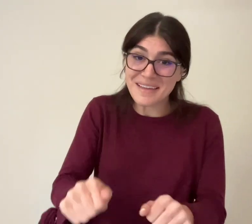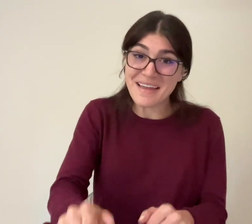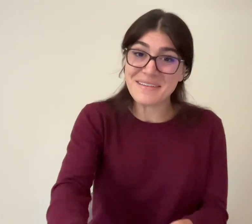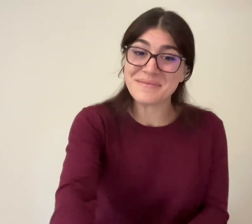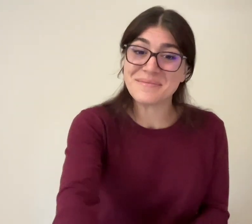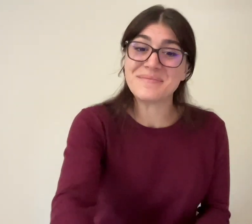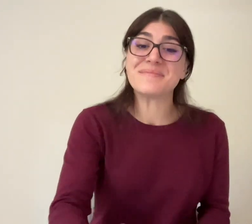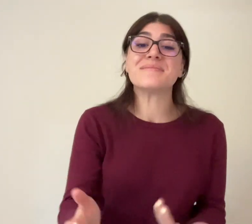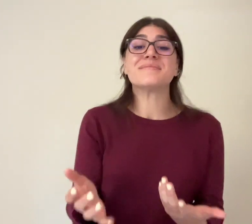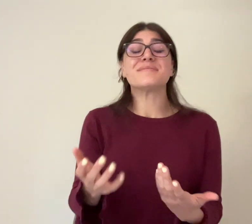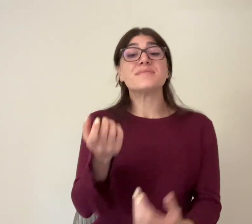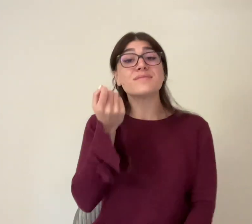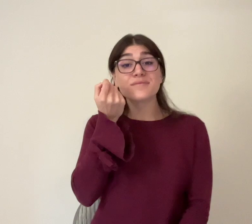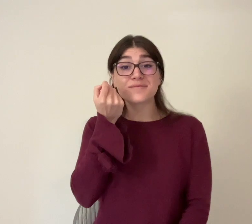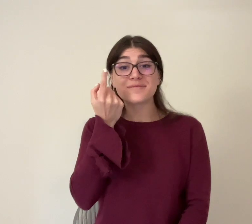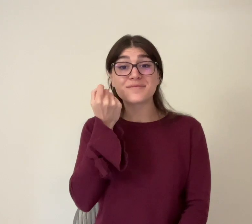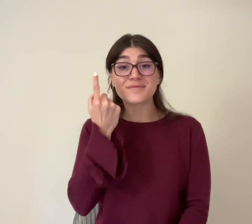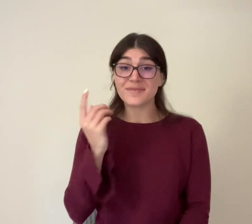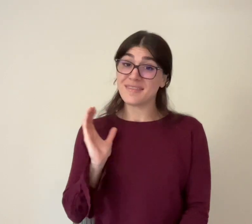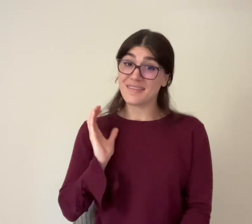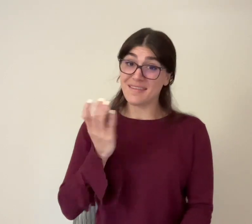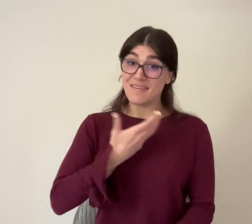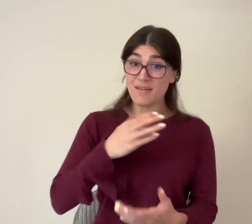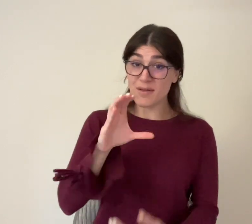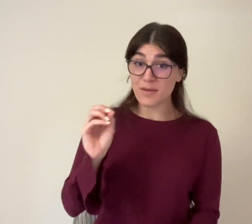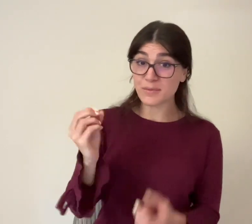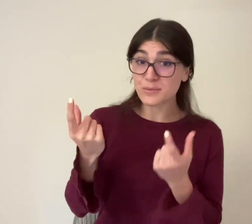If you know of such a thing, we can help.